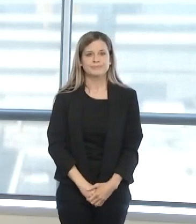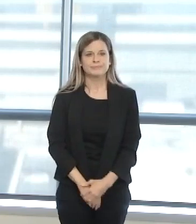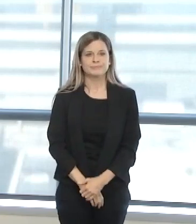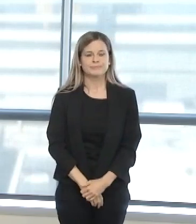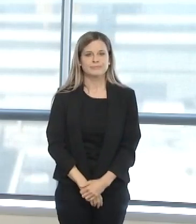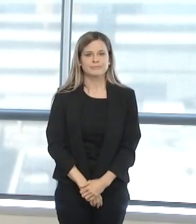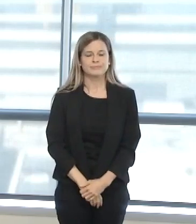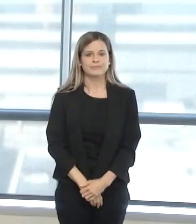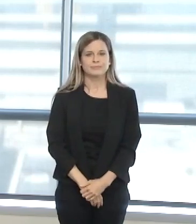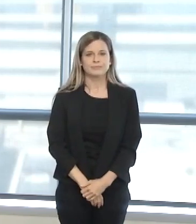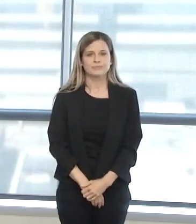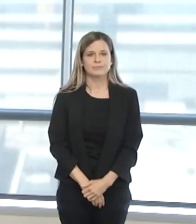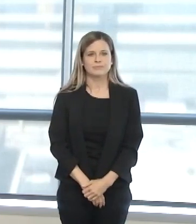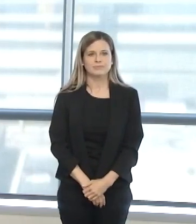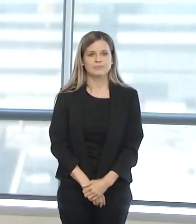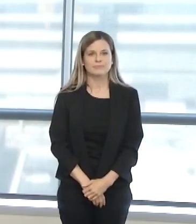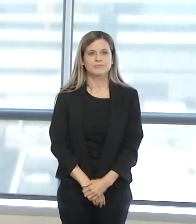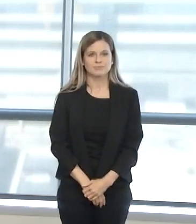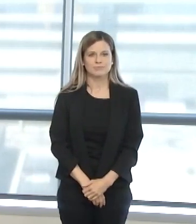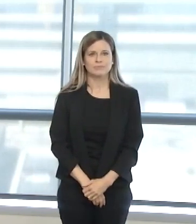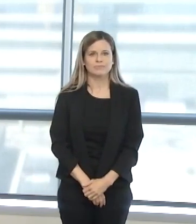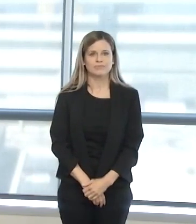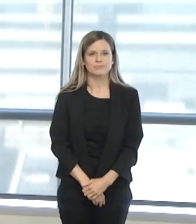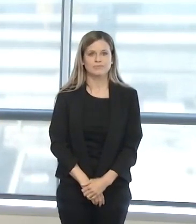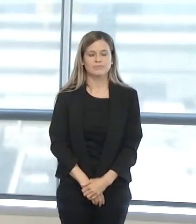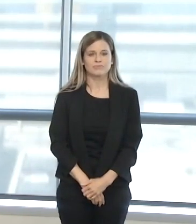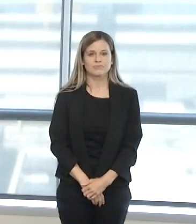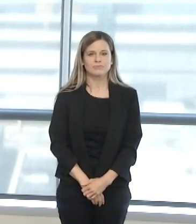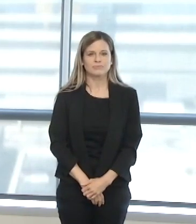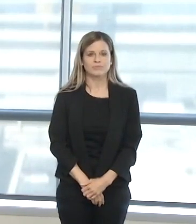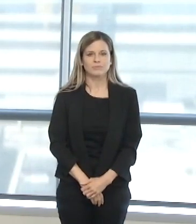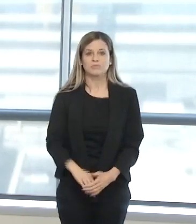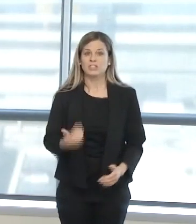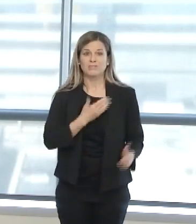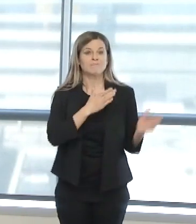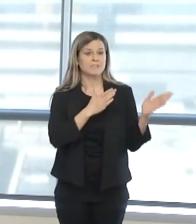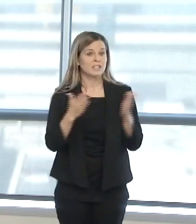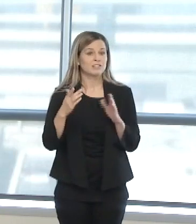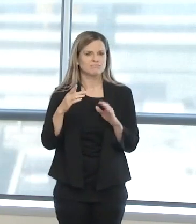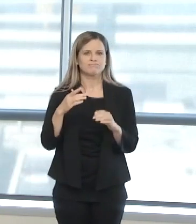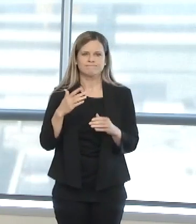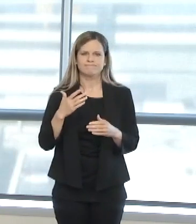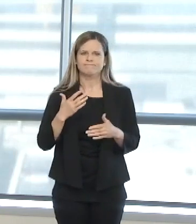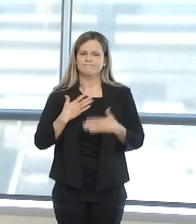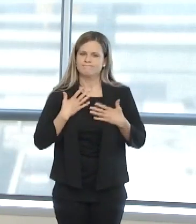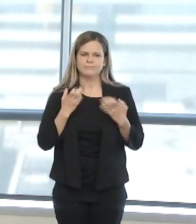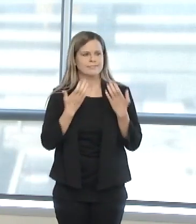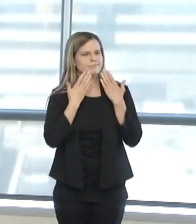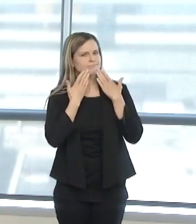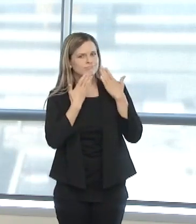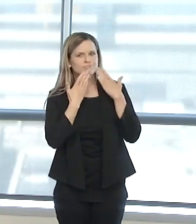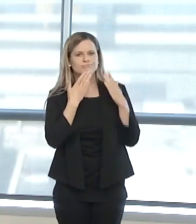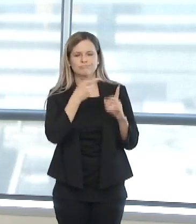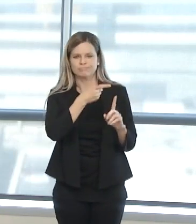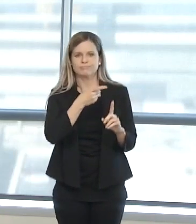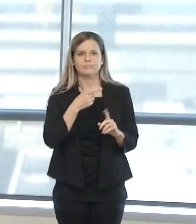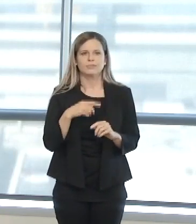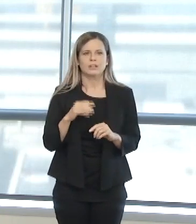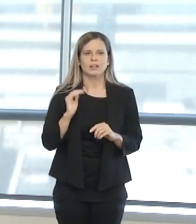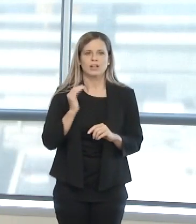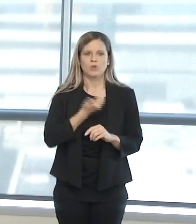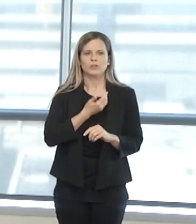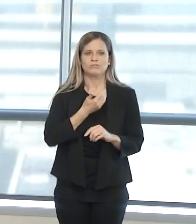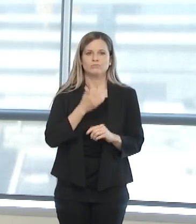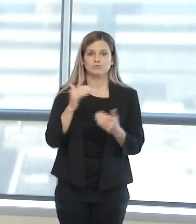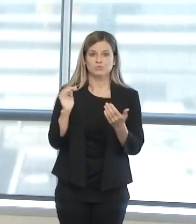As a final part of our surge plan, we are grateful to announce today the acceleration of construction of three floors of our new patient tower,